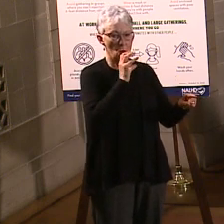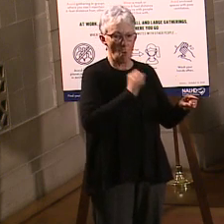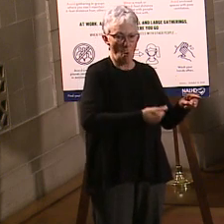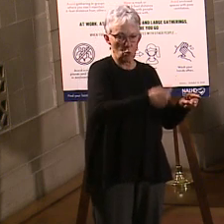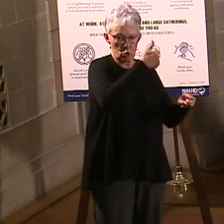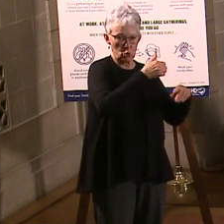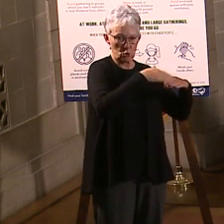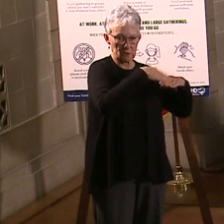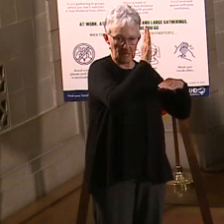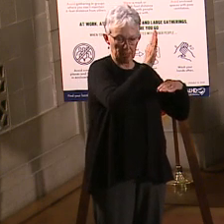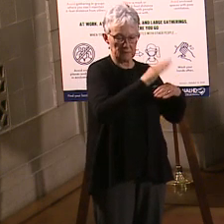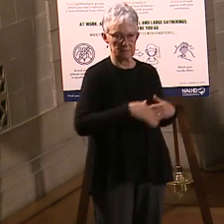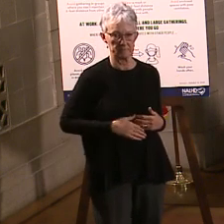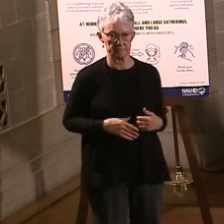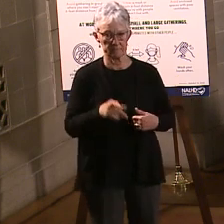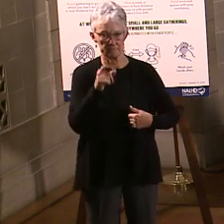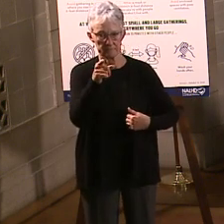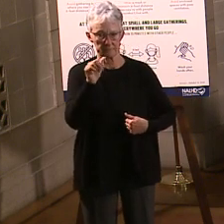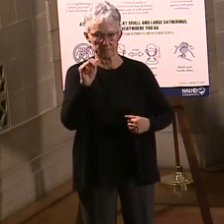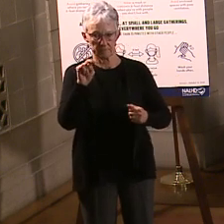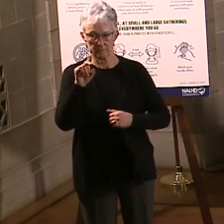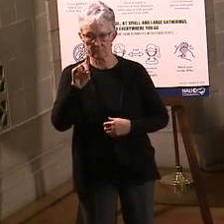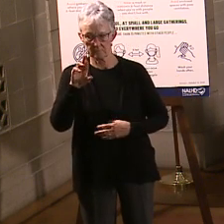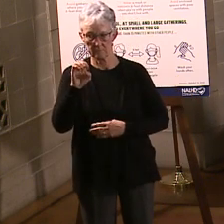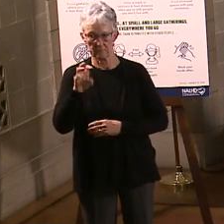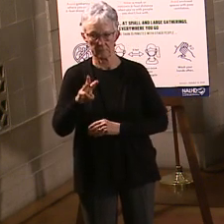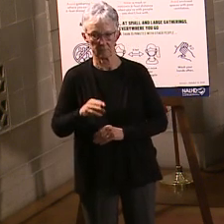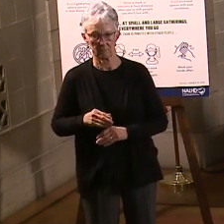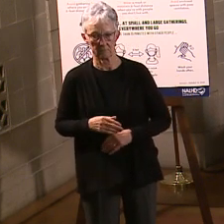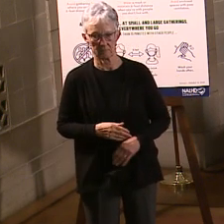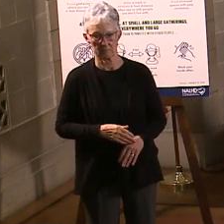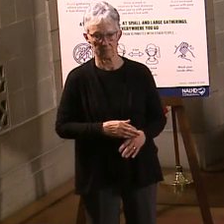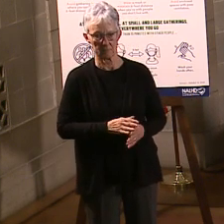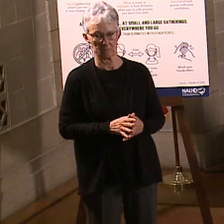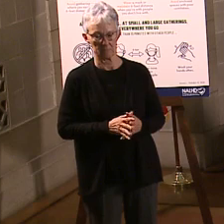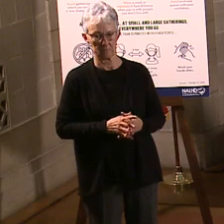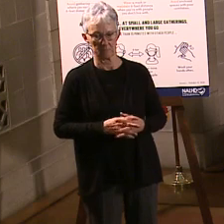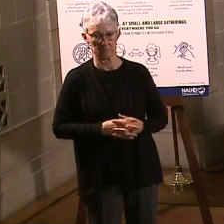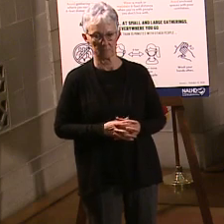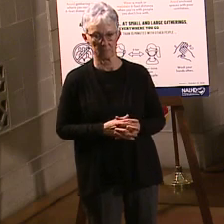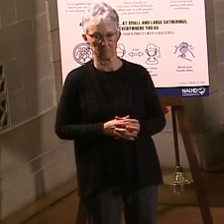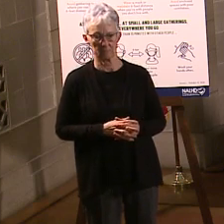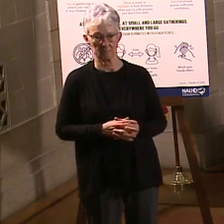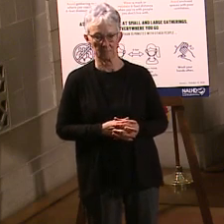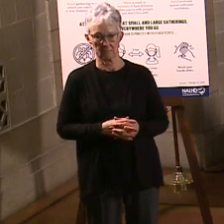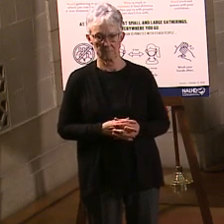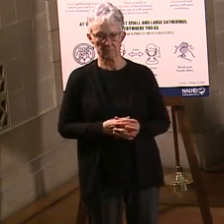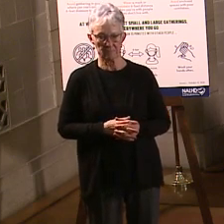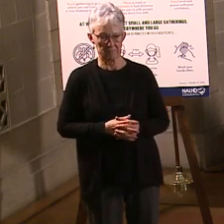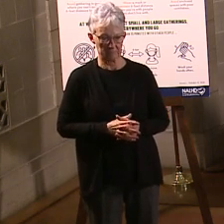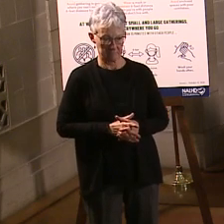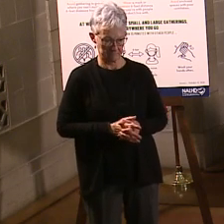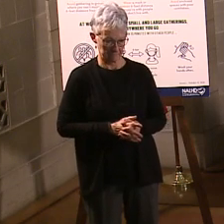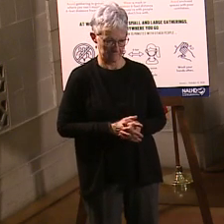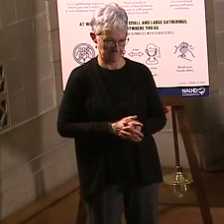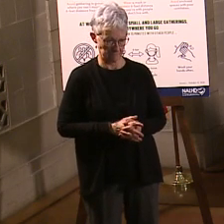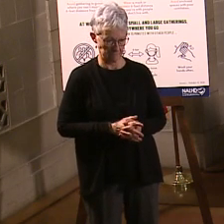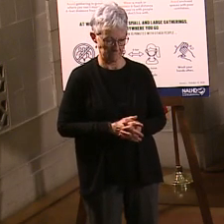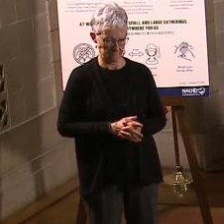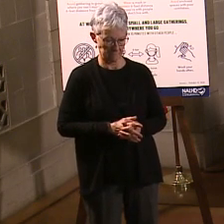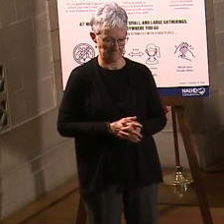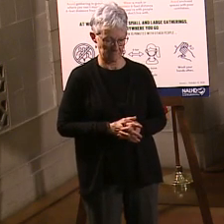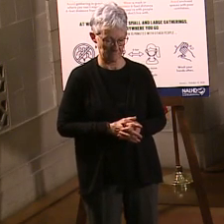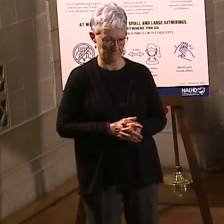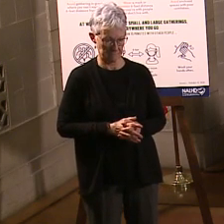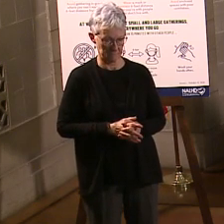The folks here in the studio audience. Andrew. Do you have any idea of how much more of the pharmacy bank might